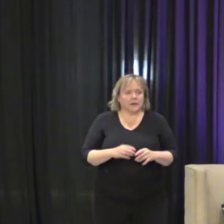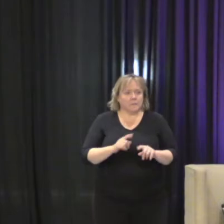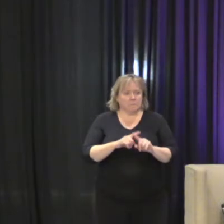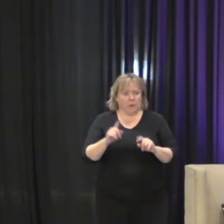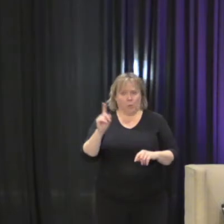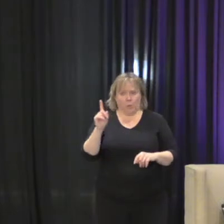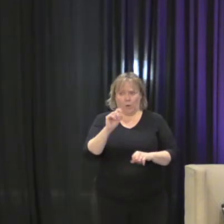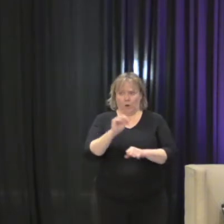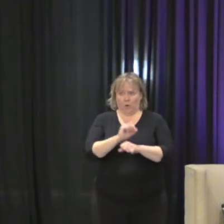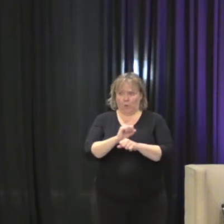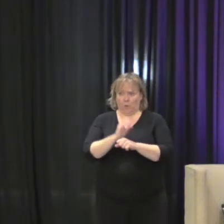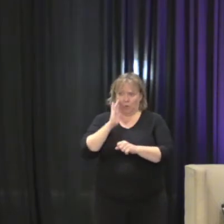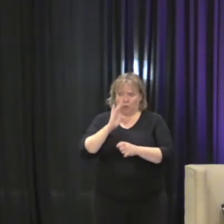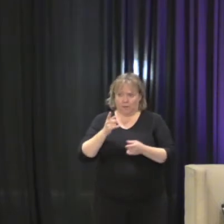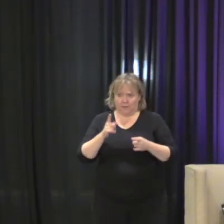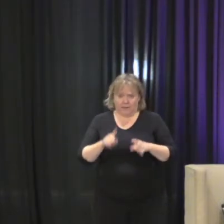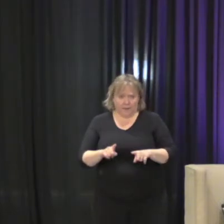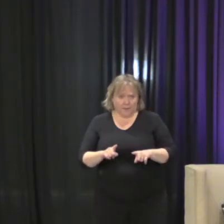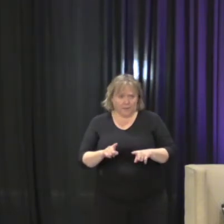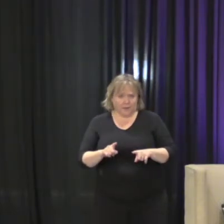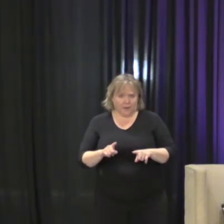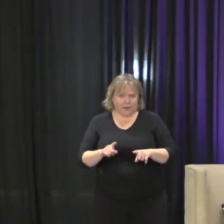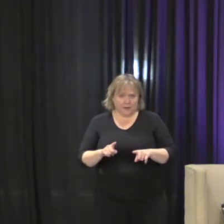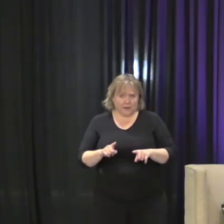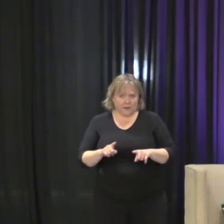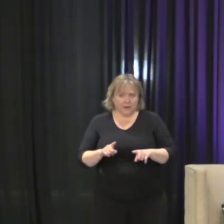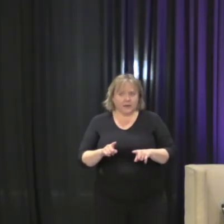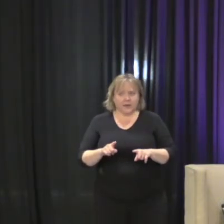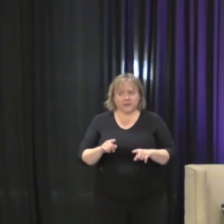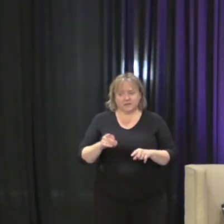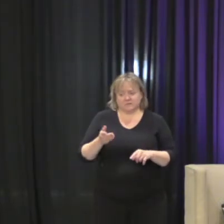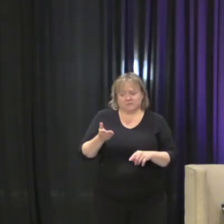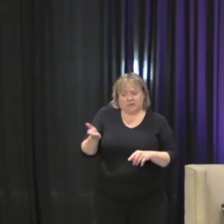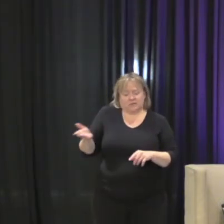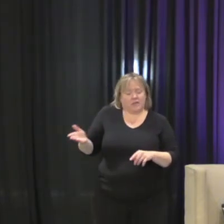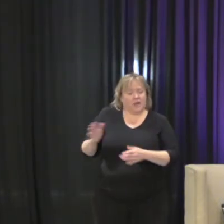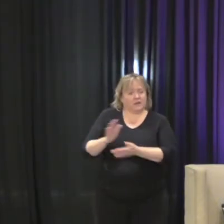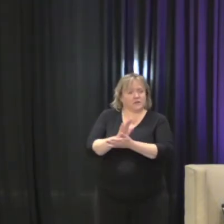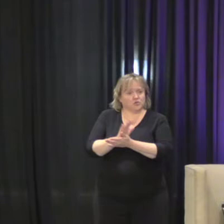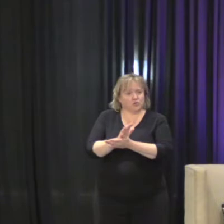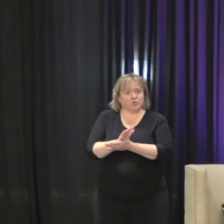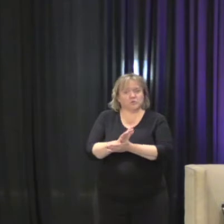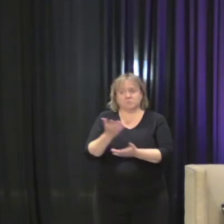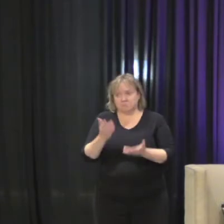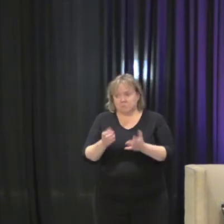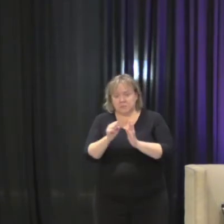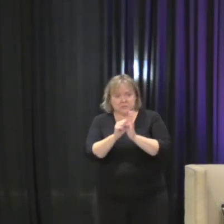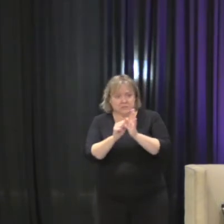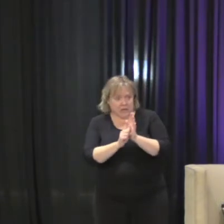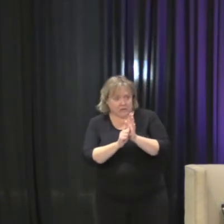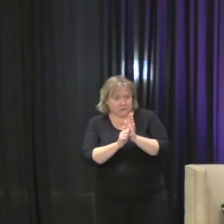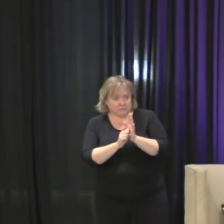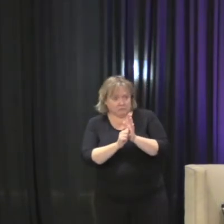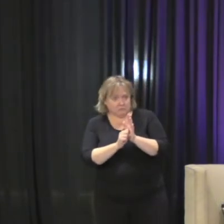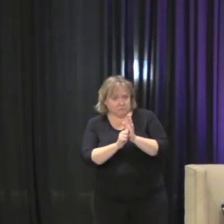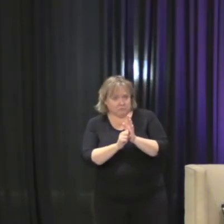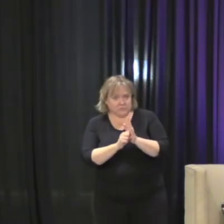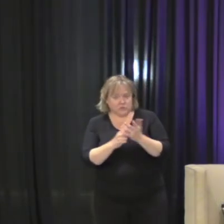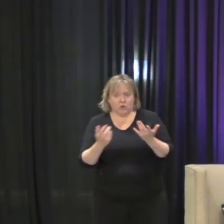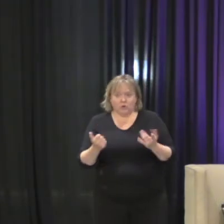the hard work is going to happen is at the school level and at the state level. So going to